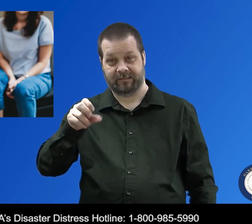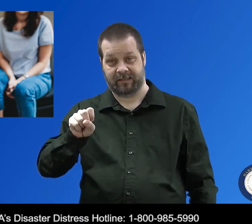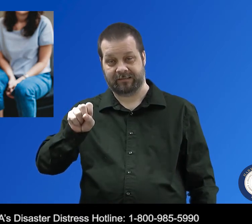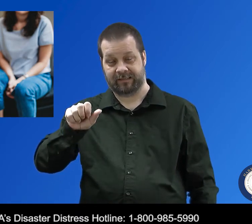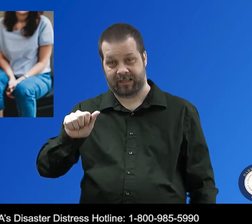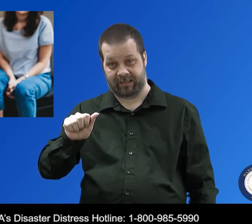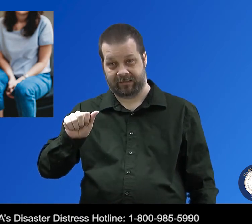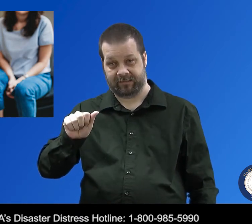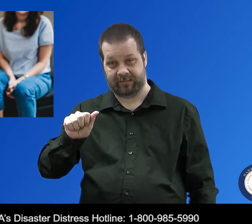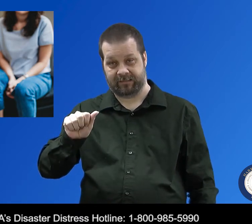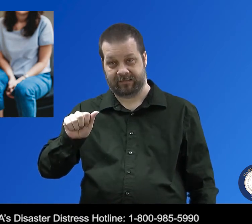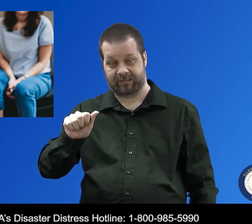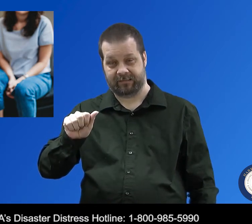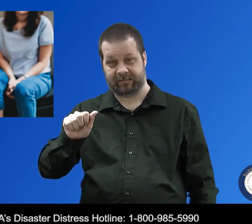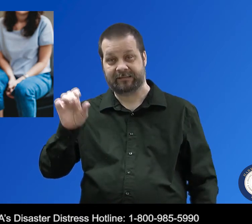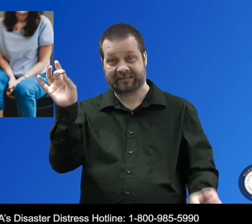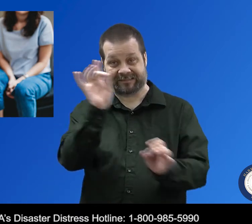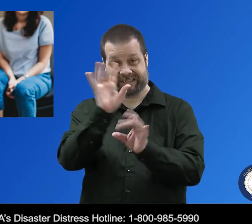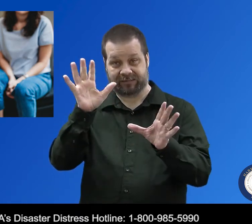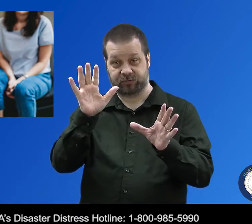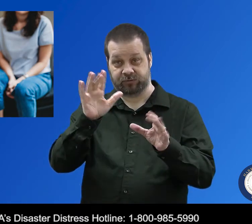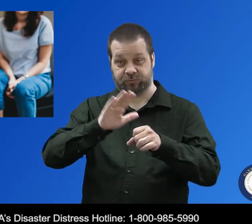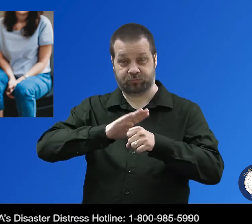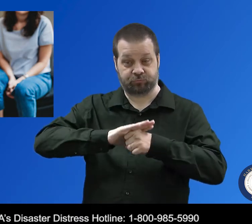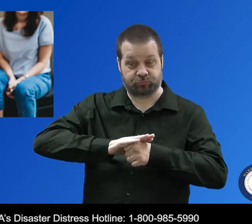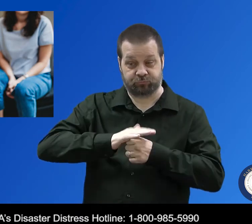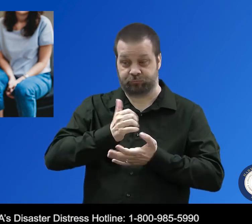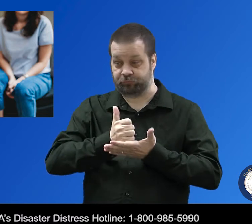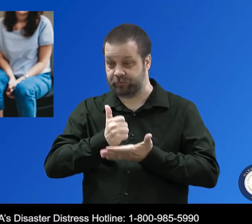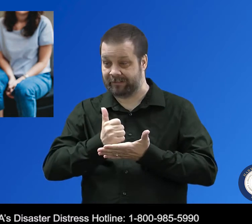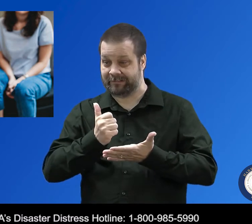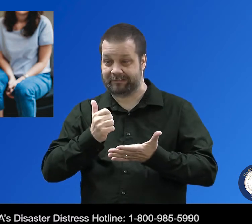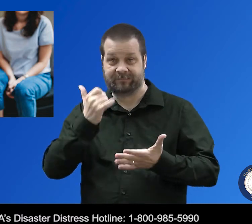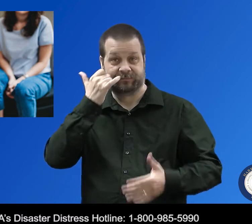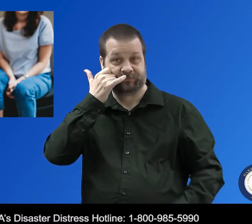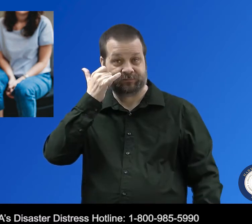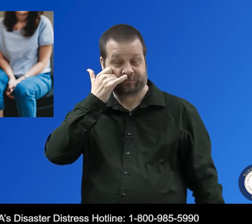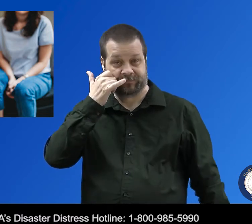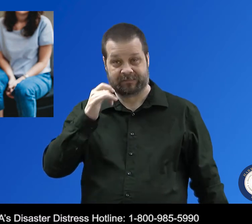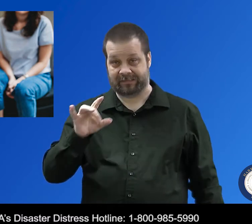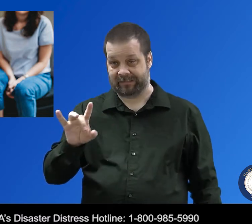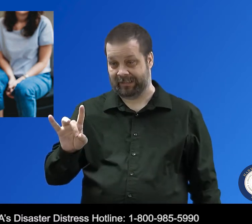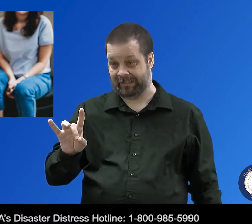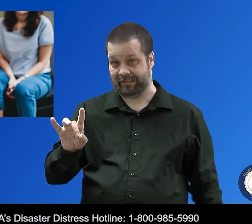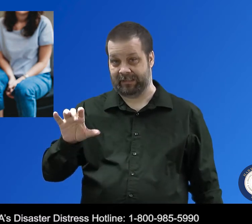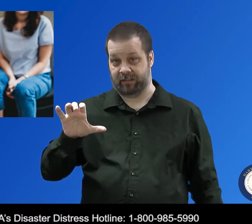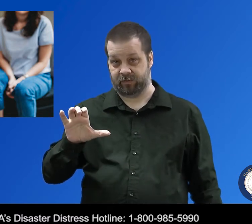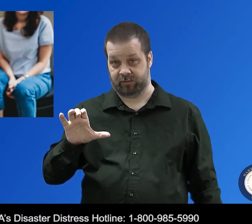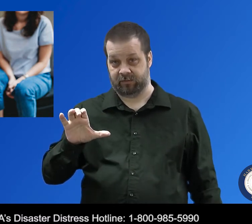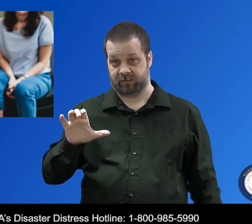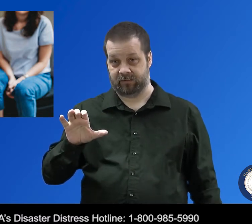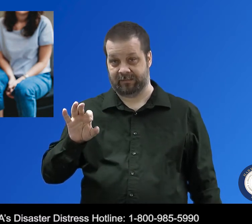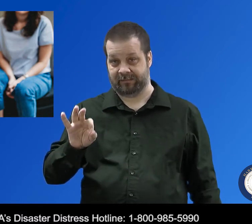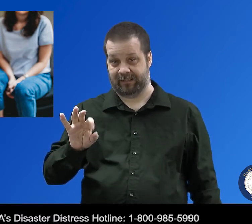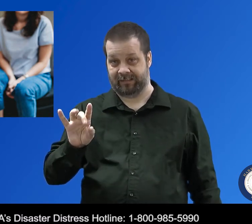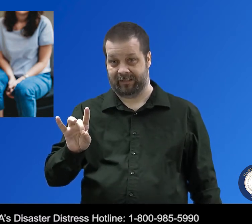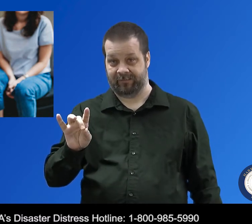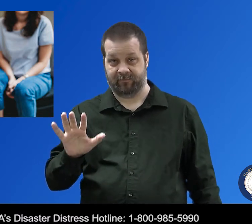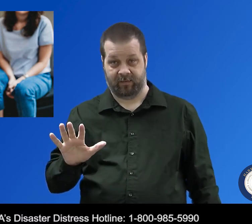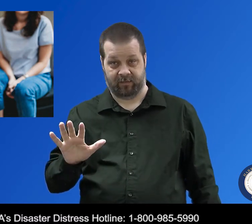SAMHSA's Disaster Distress Hotline at 1-800-985